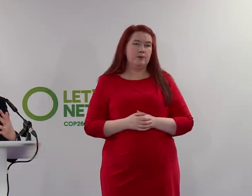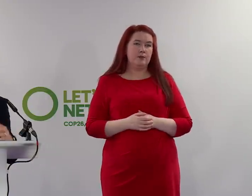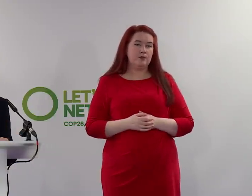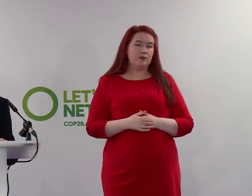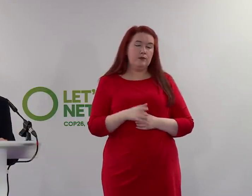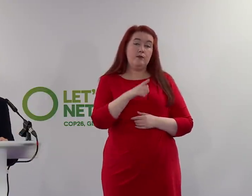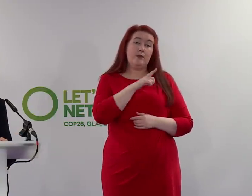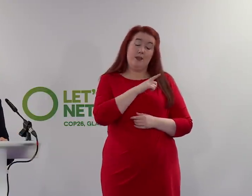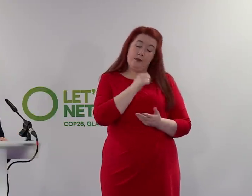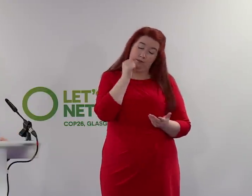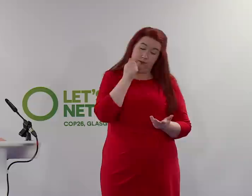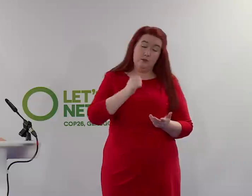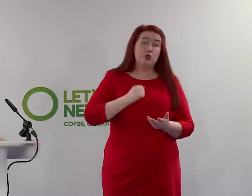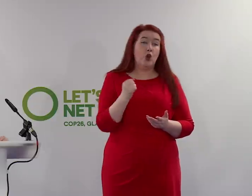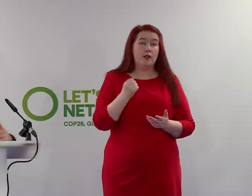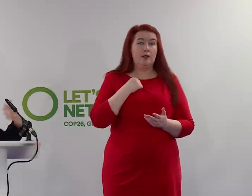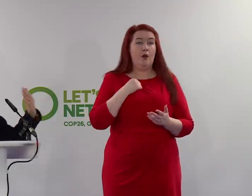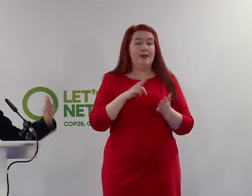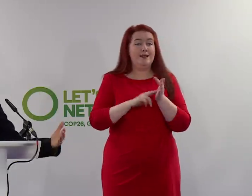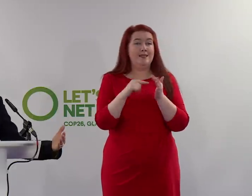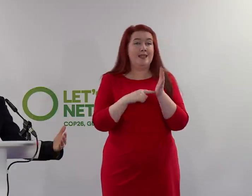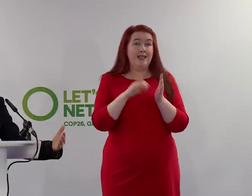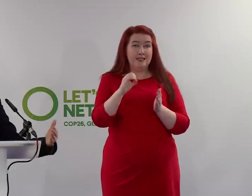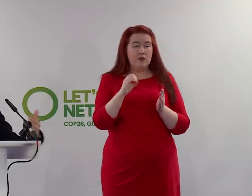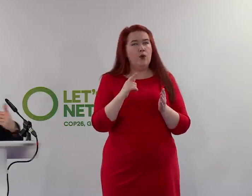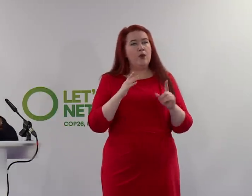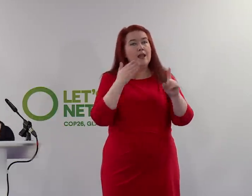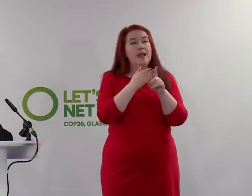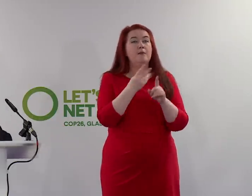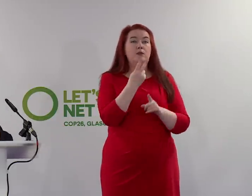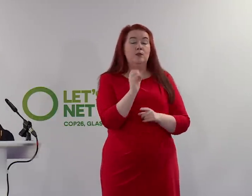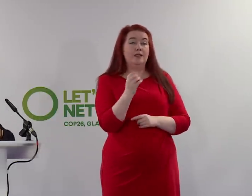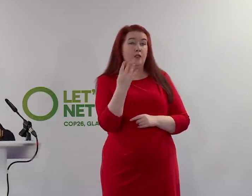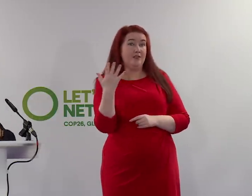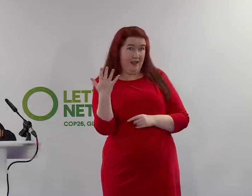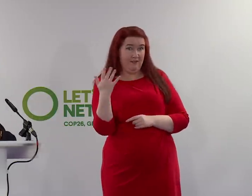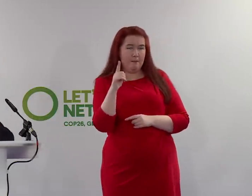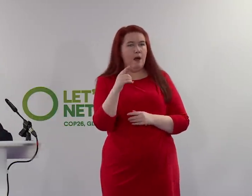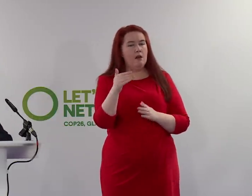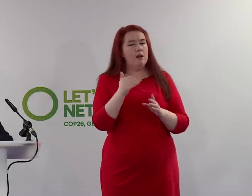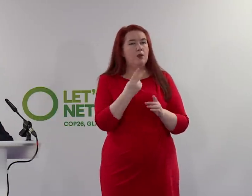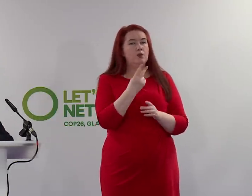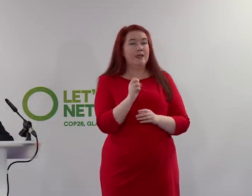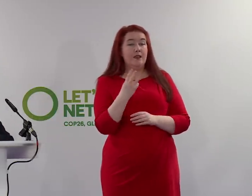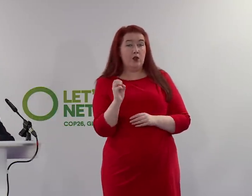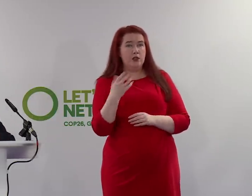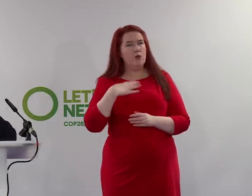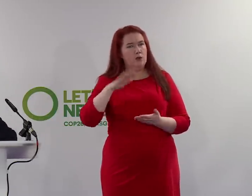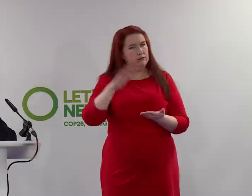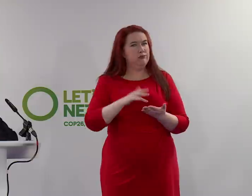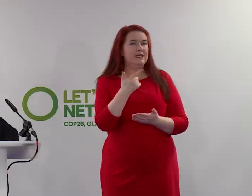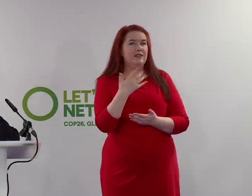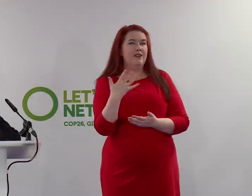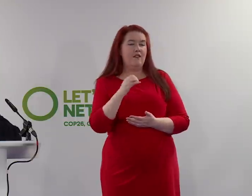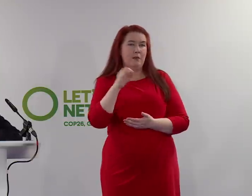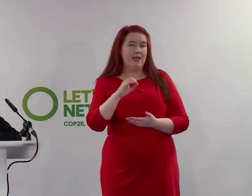although Scotland's net zero target is 2045, by 2030 we want to get to a 75% reduction because we